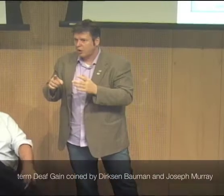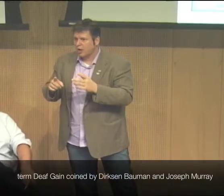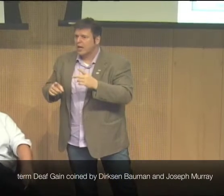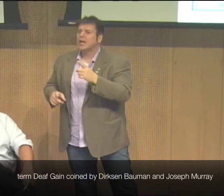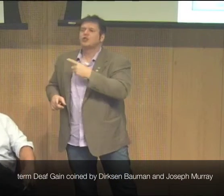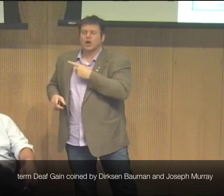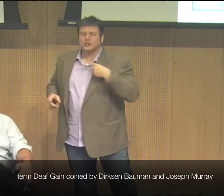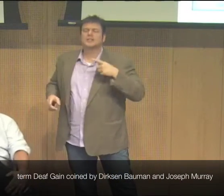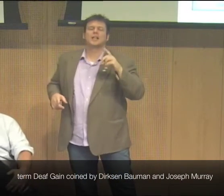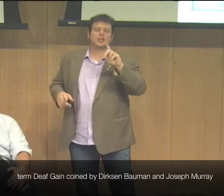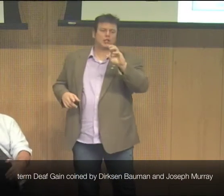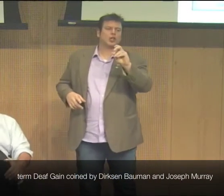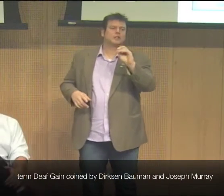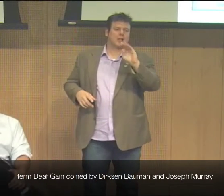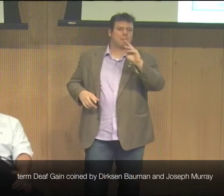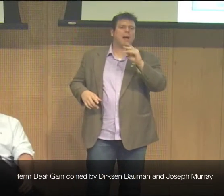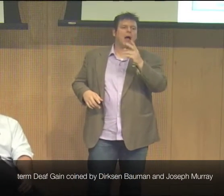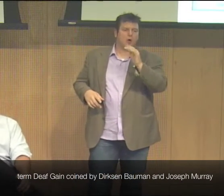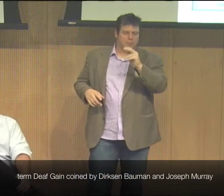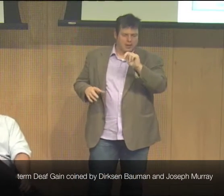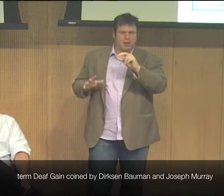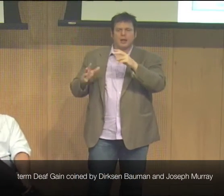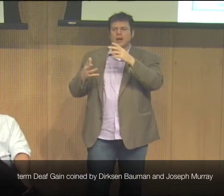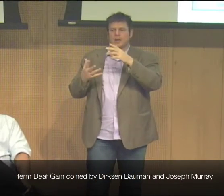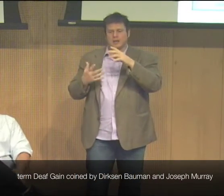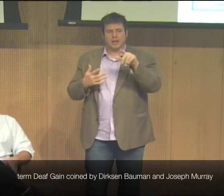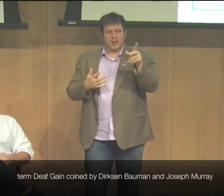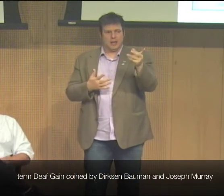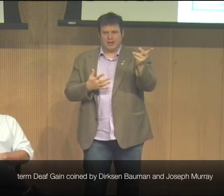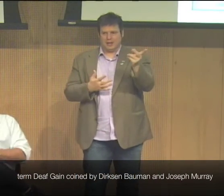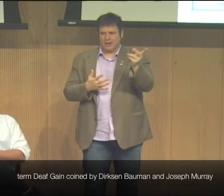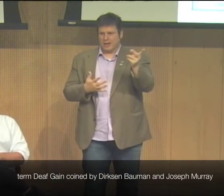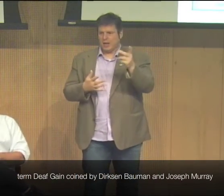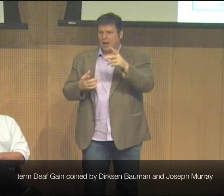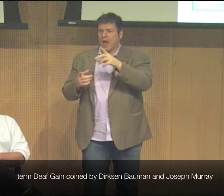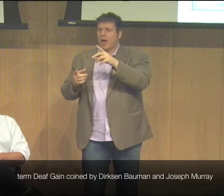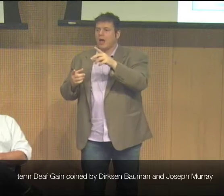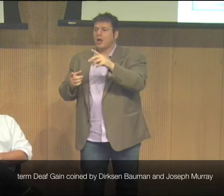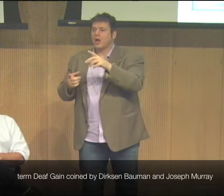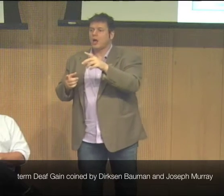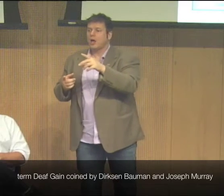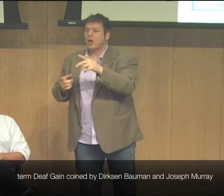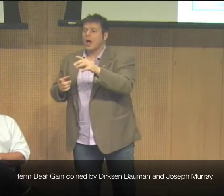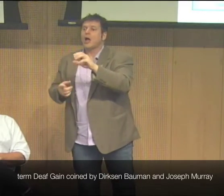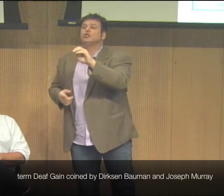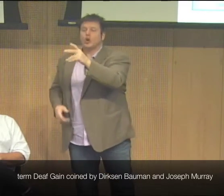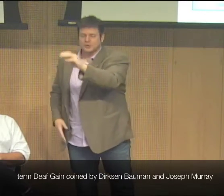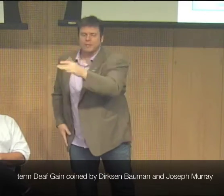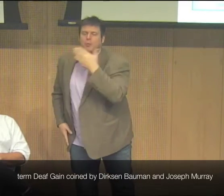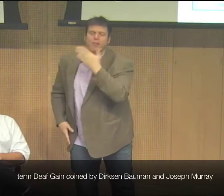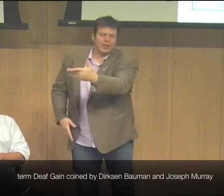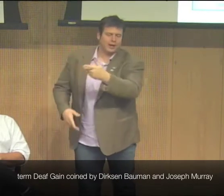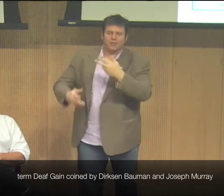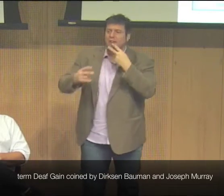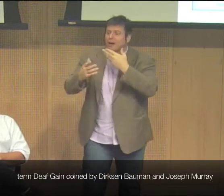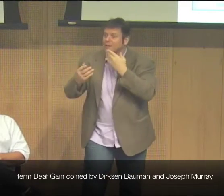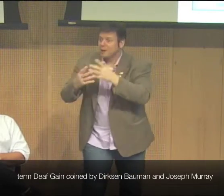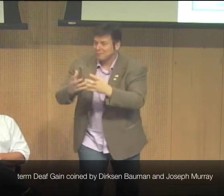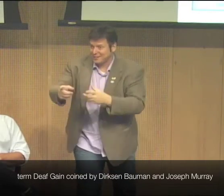Bowman are you talking about Bowman I was trying to think of the guy's name Derksen yeah Derksen Bowman and yes thank you thank you